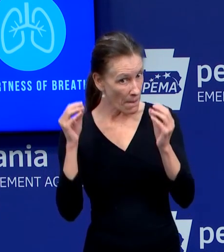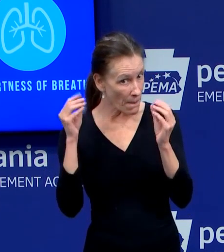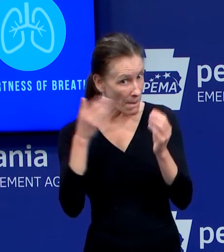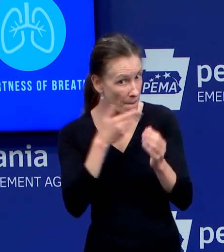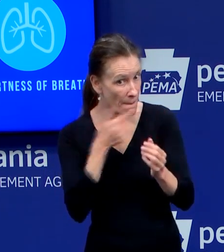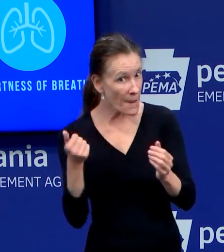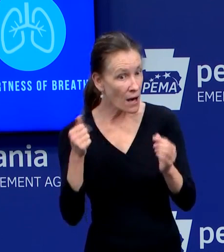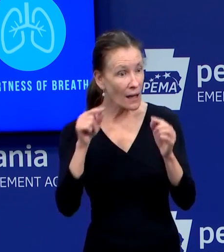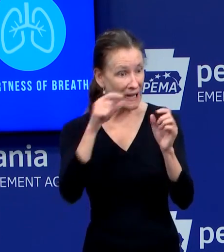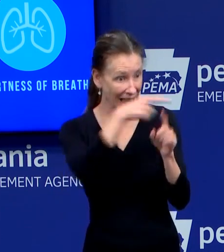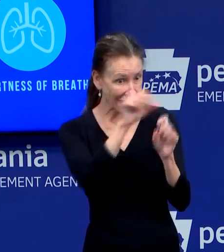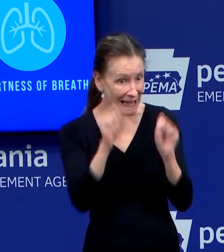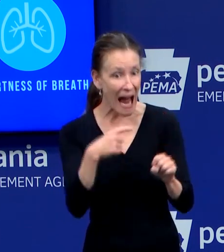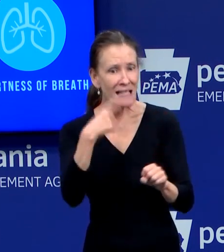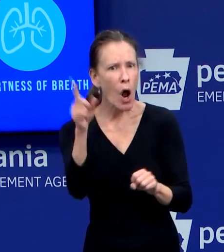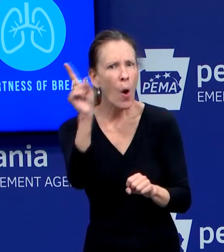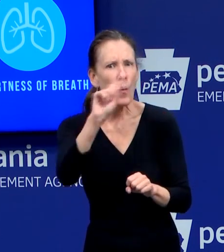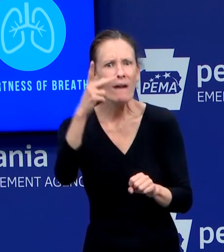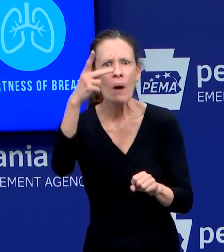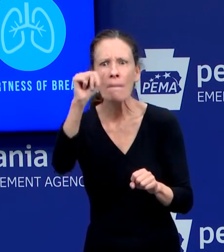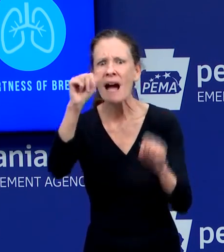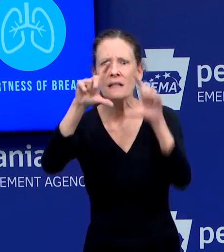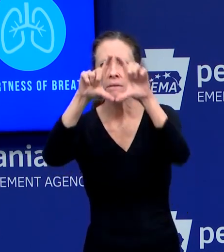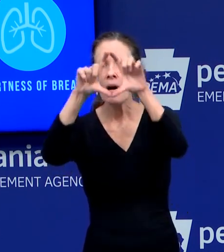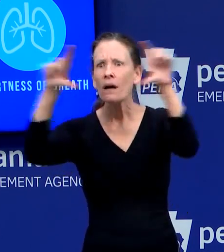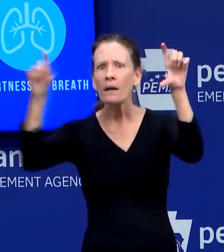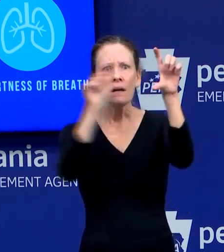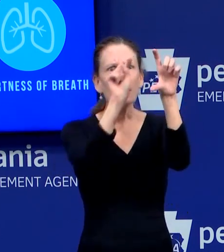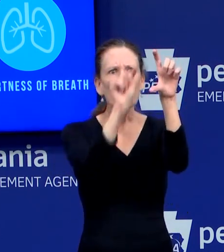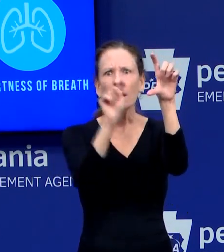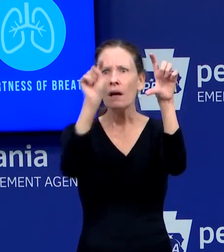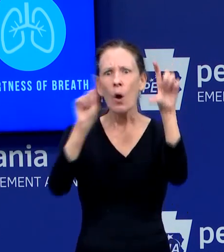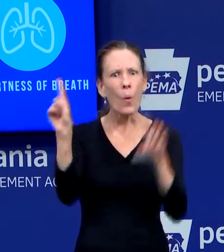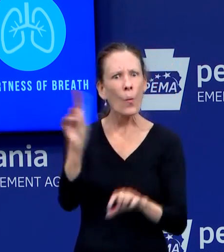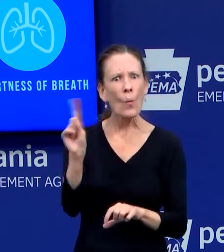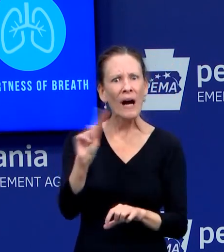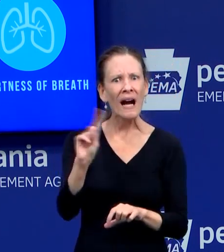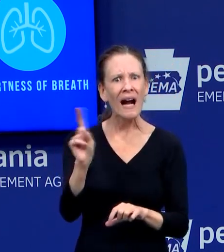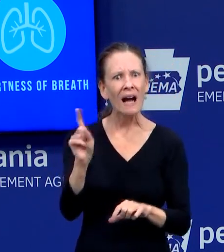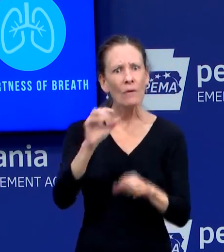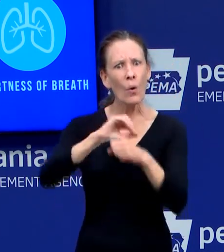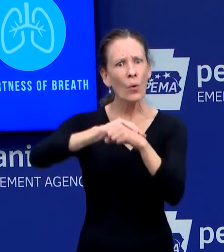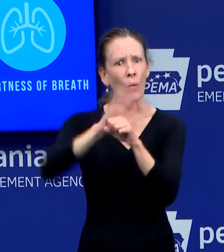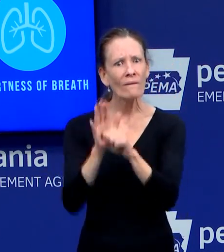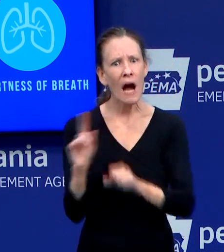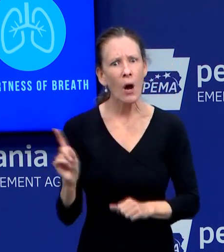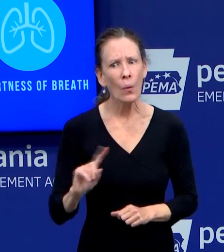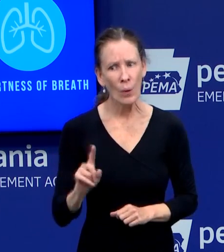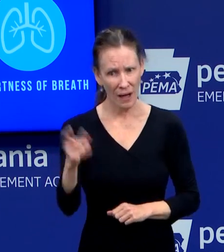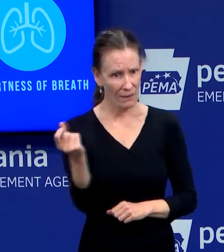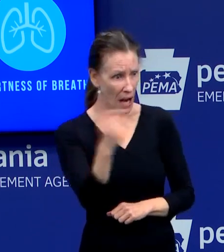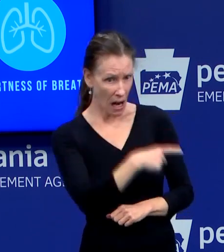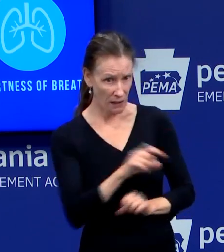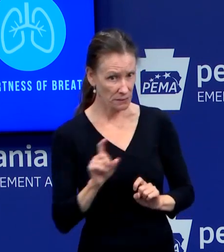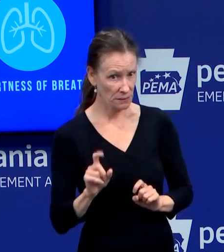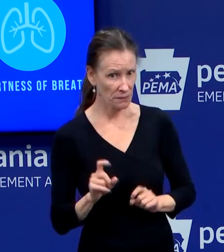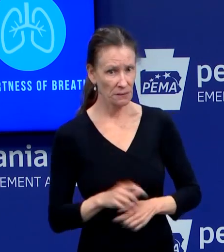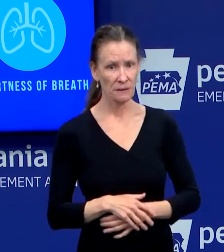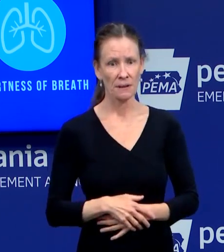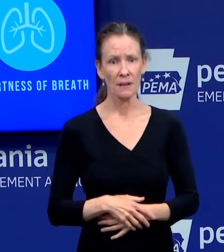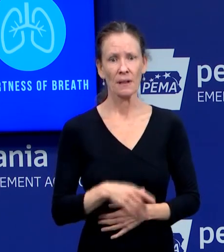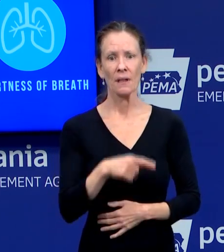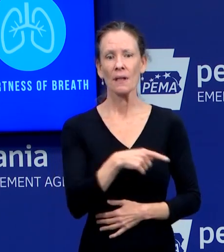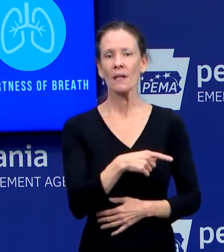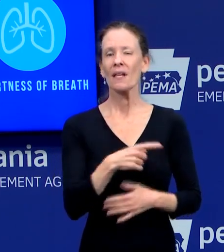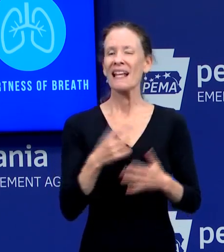So, you know, that's been a big issue that I know that we have been discussing. I think that we are